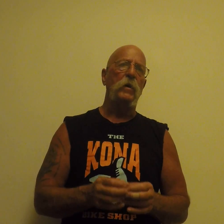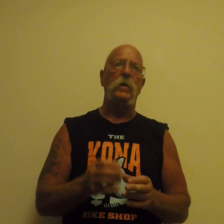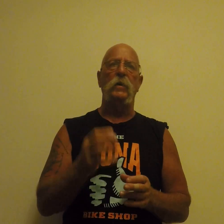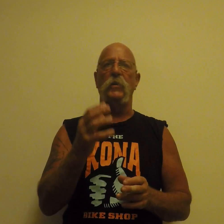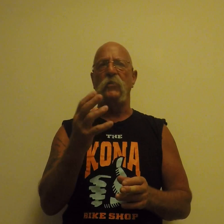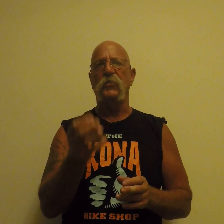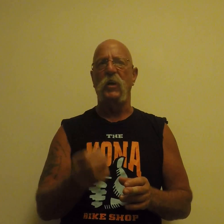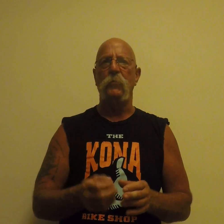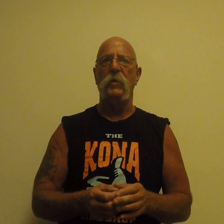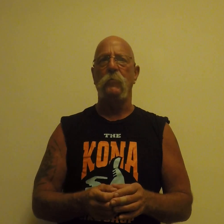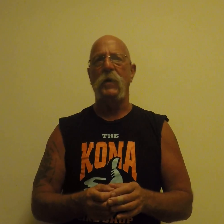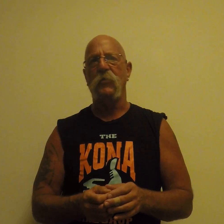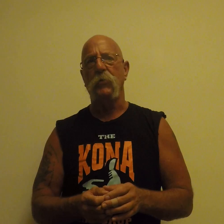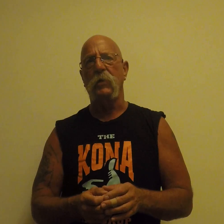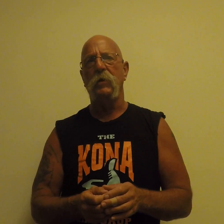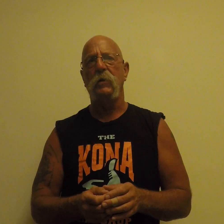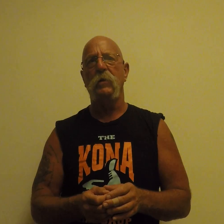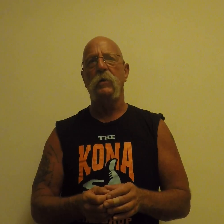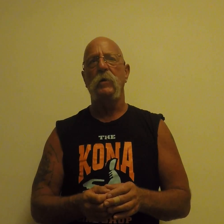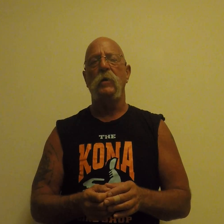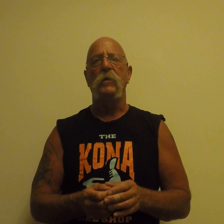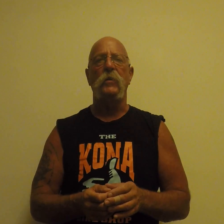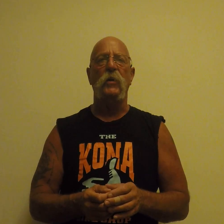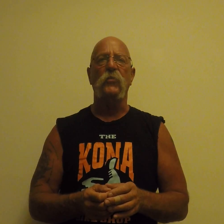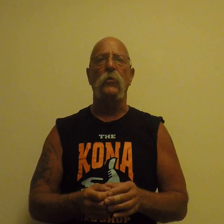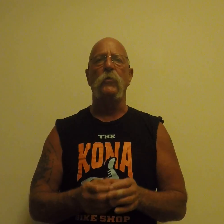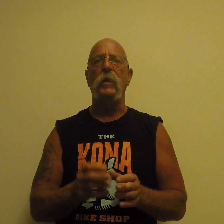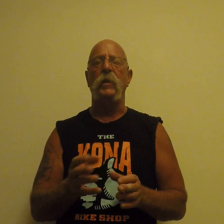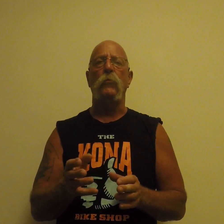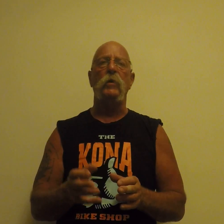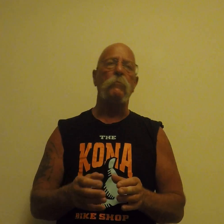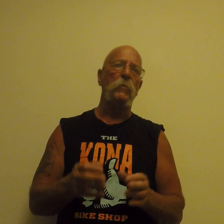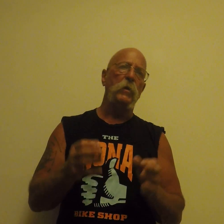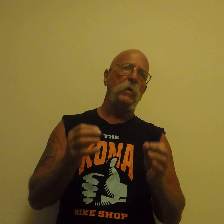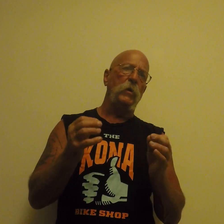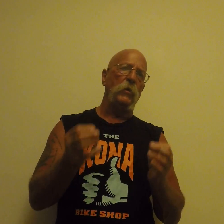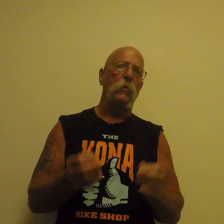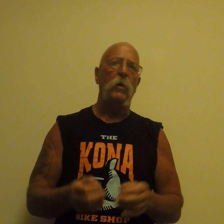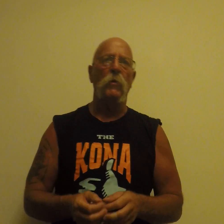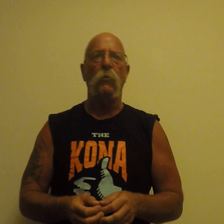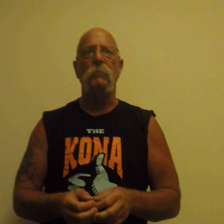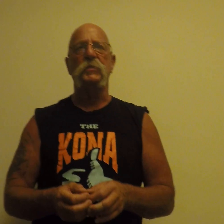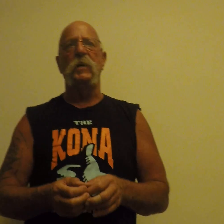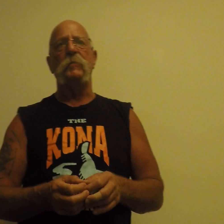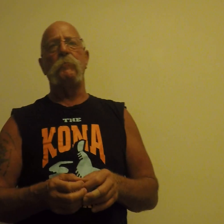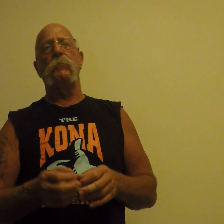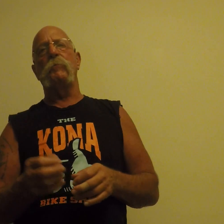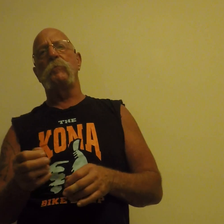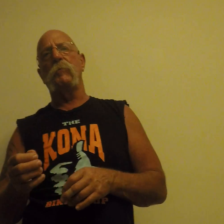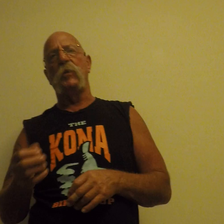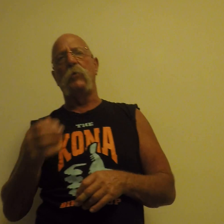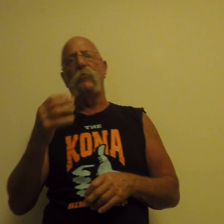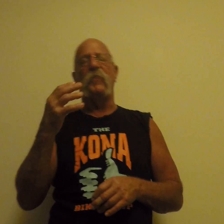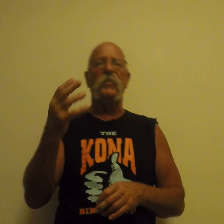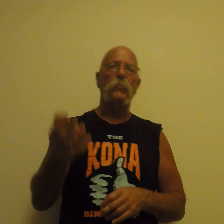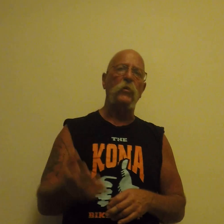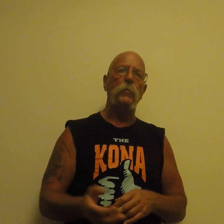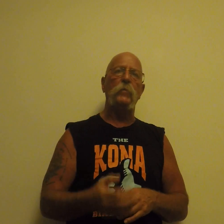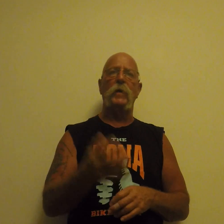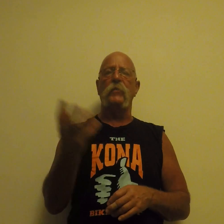You can Skype me at Patrick.Kern81. You can go on my website. You can go Facebook me at Patrick